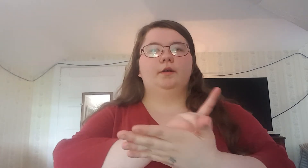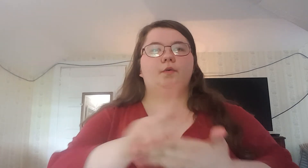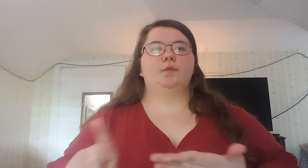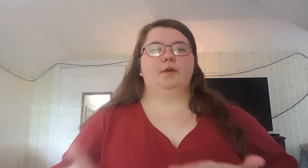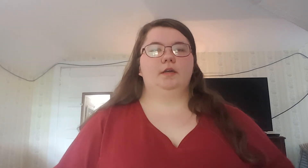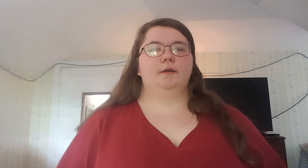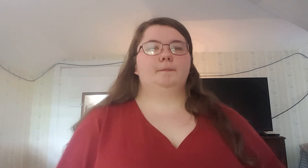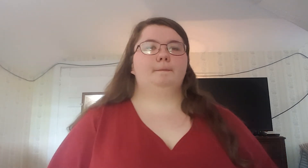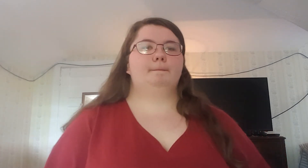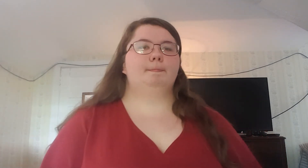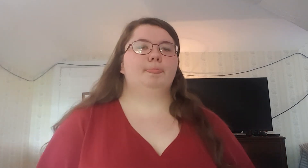week.